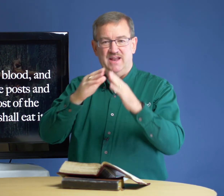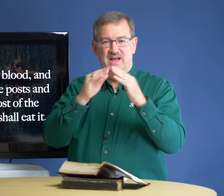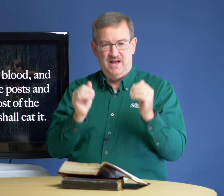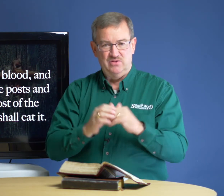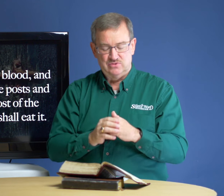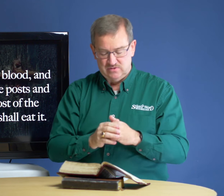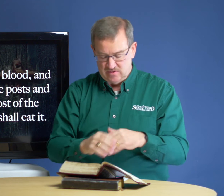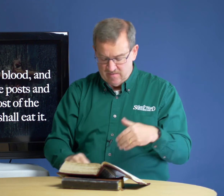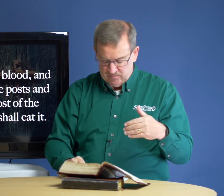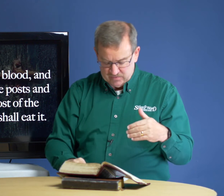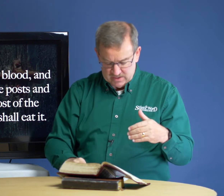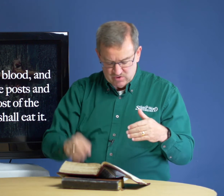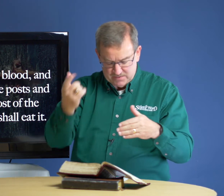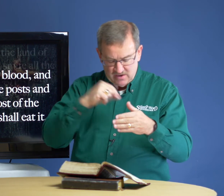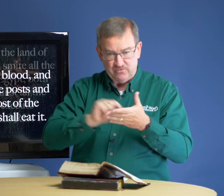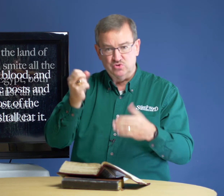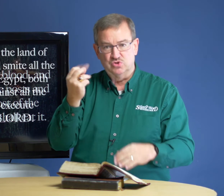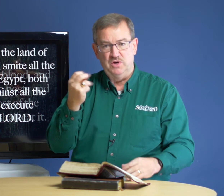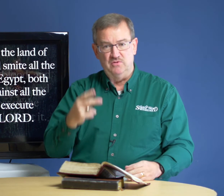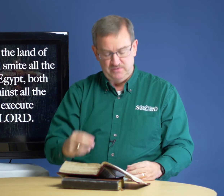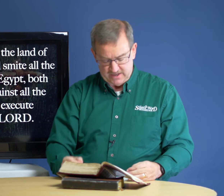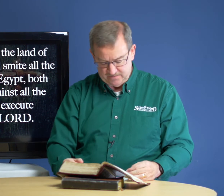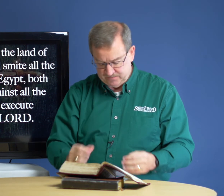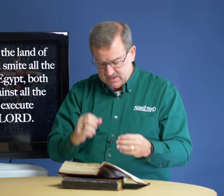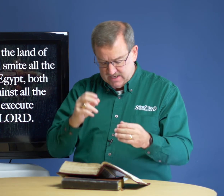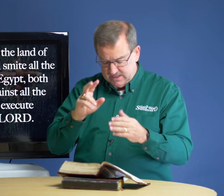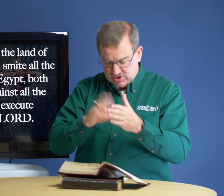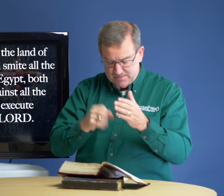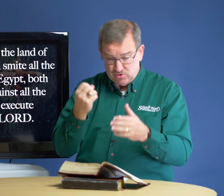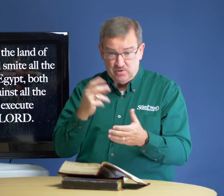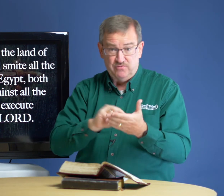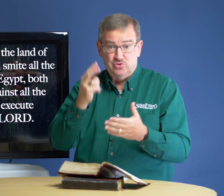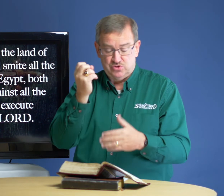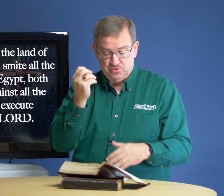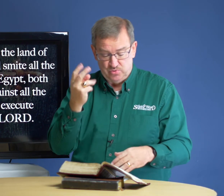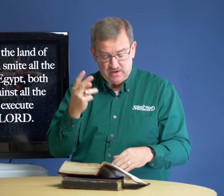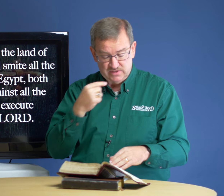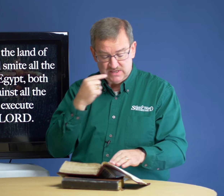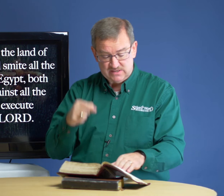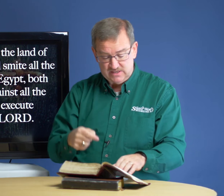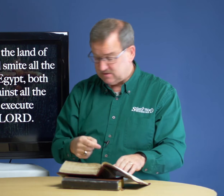house. Drop down to verse 12. Now in chapter 12, verse 12, it says this,